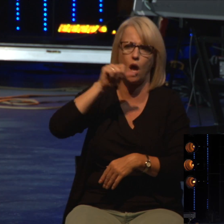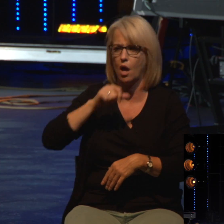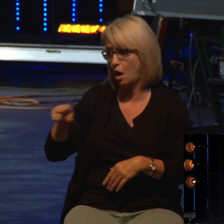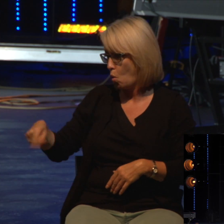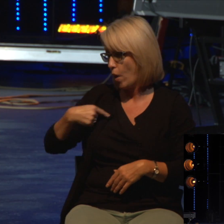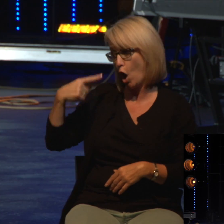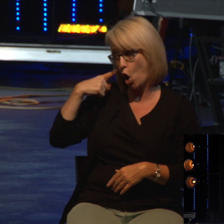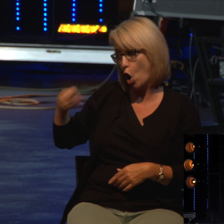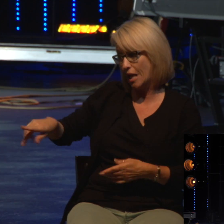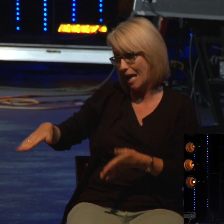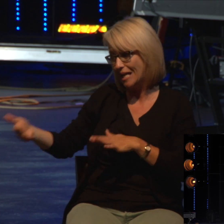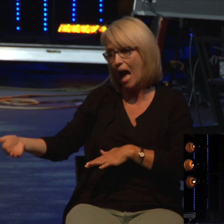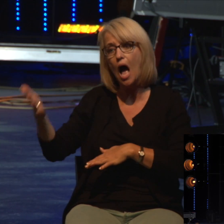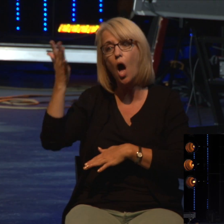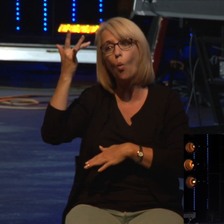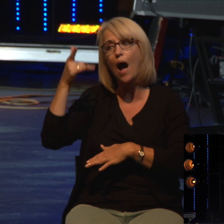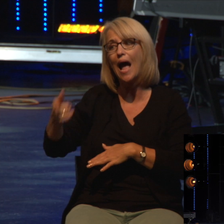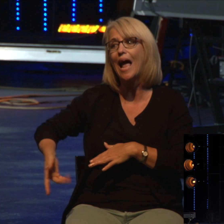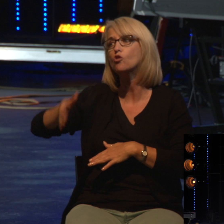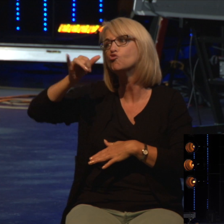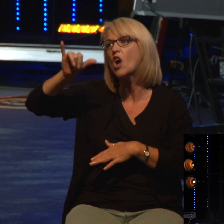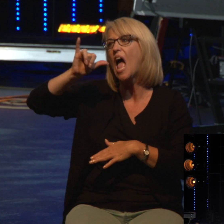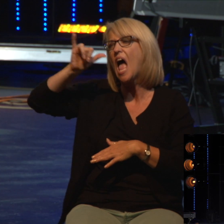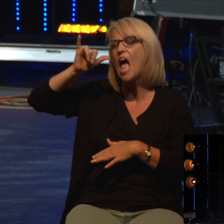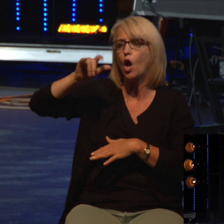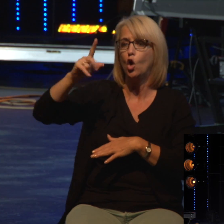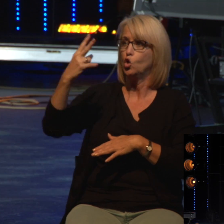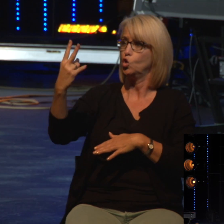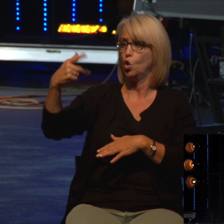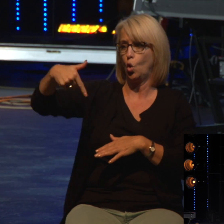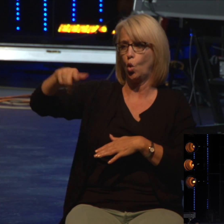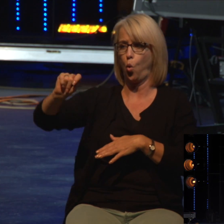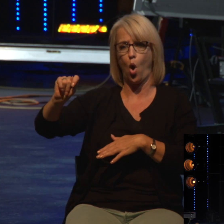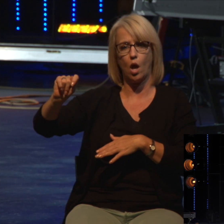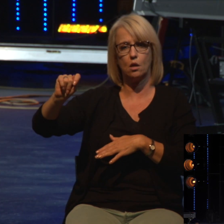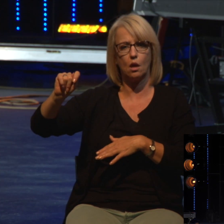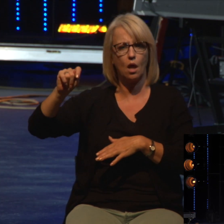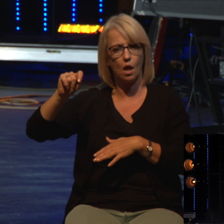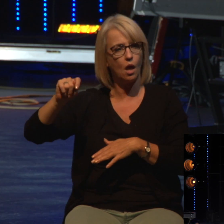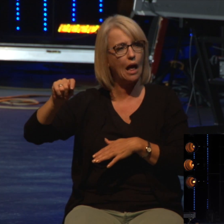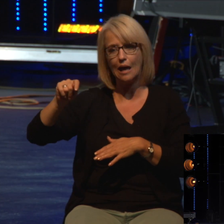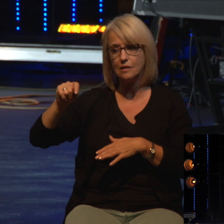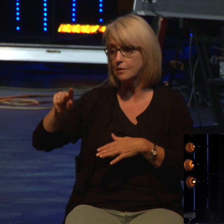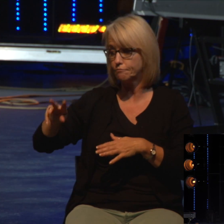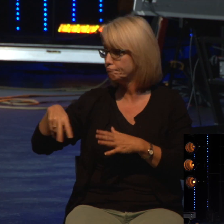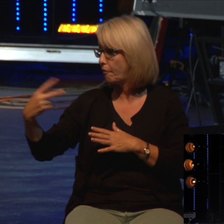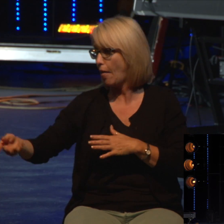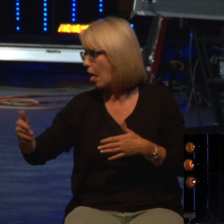were told, because he drank over two quarts of liquor and came home in a stupor and just died. We